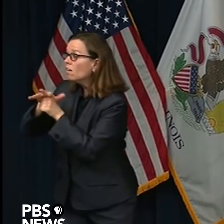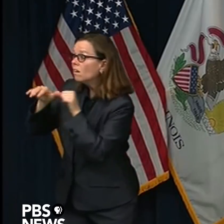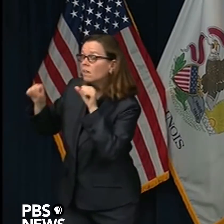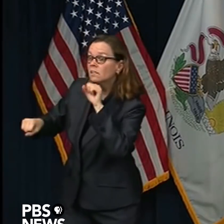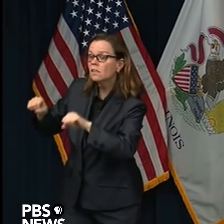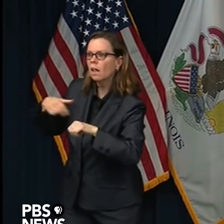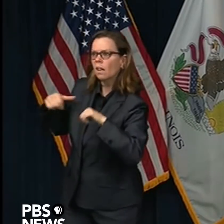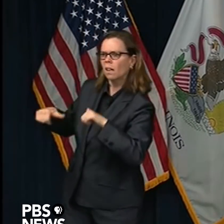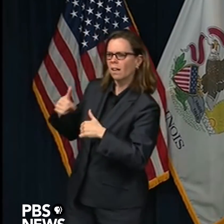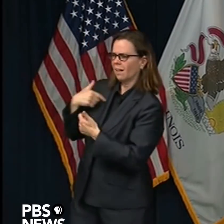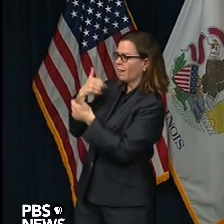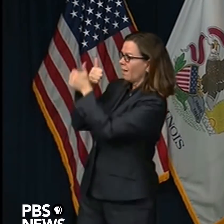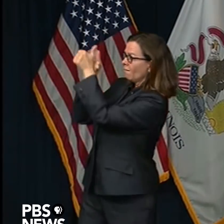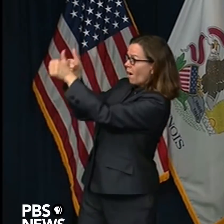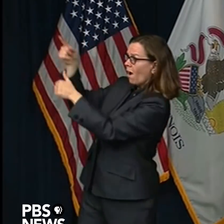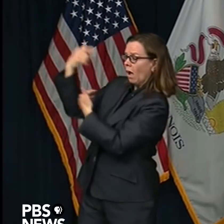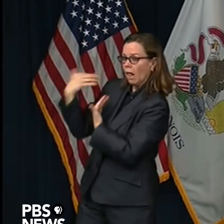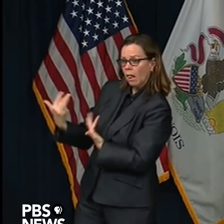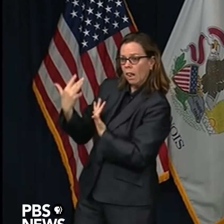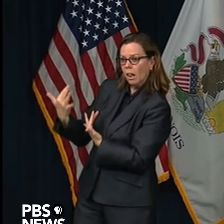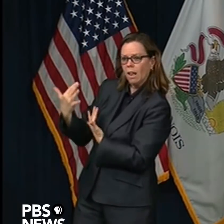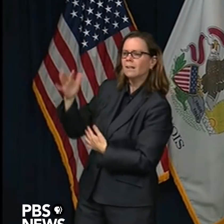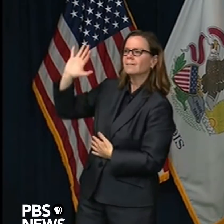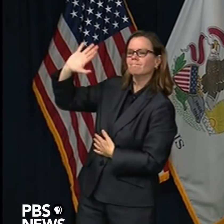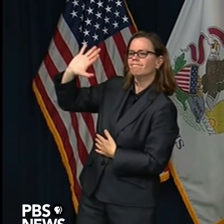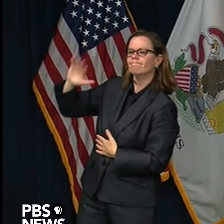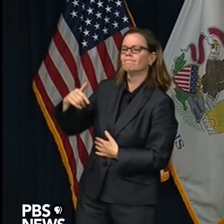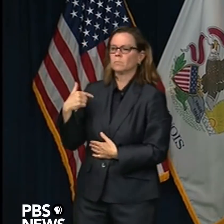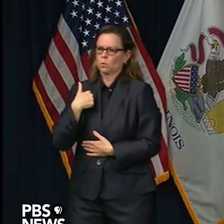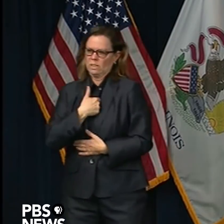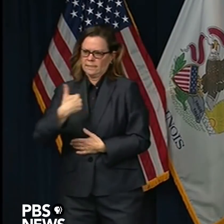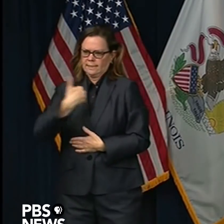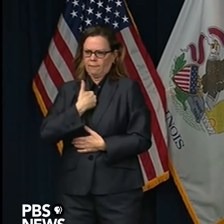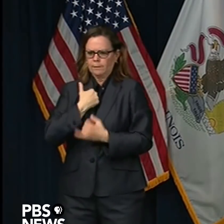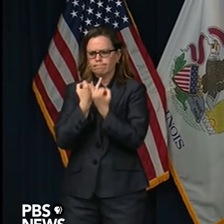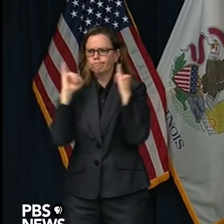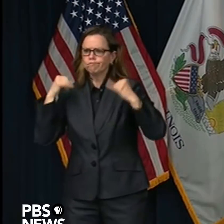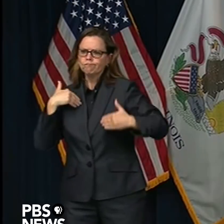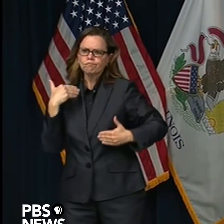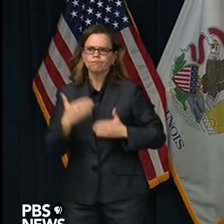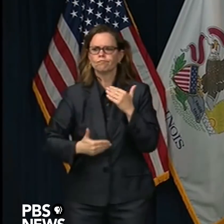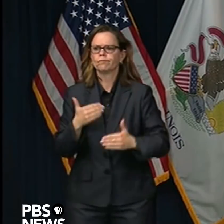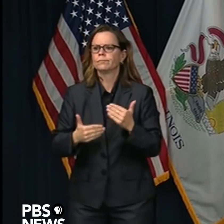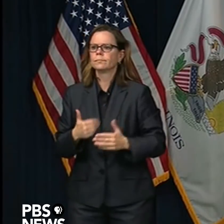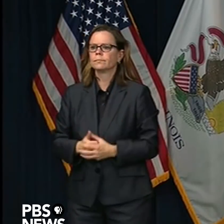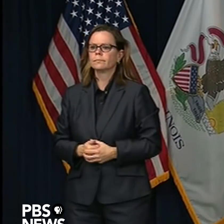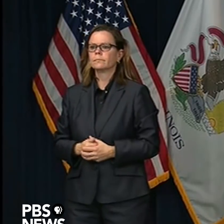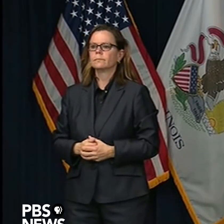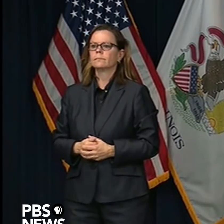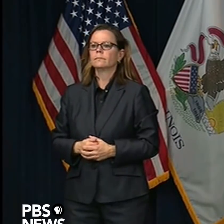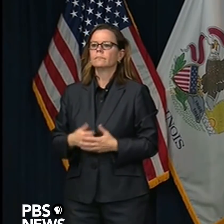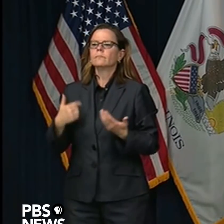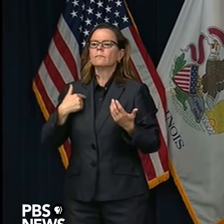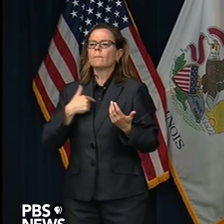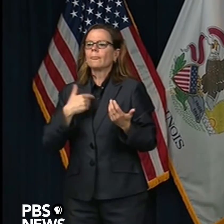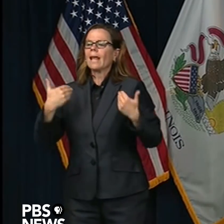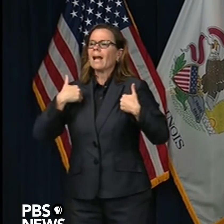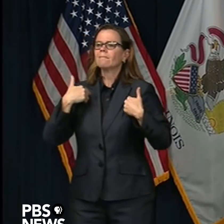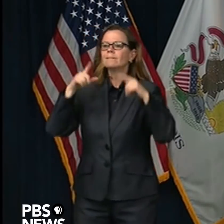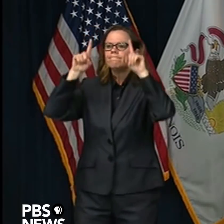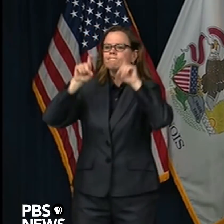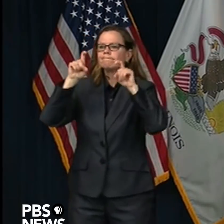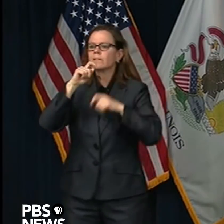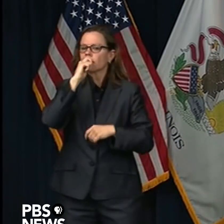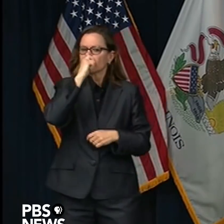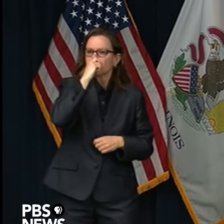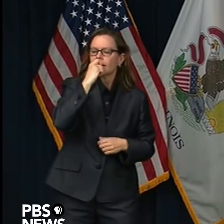working so hard to build up our stores of VTM, the viral transport media of swabs and of